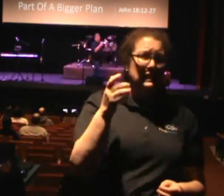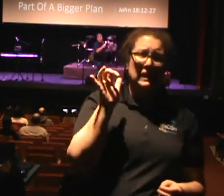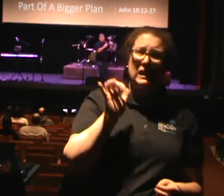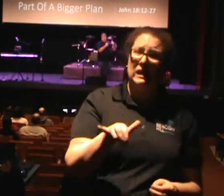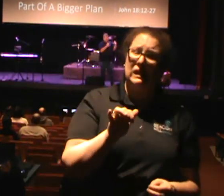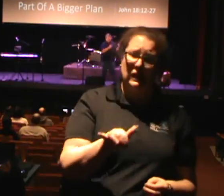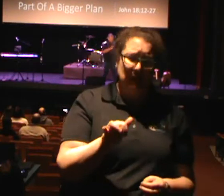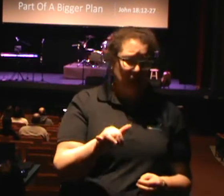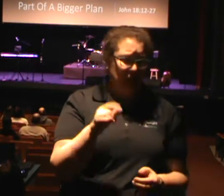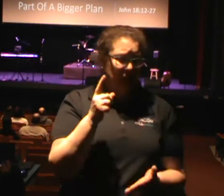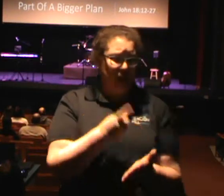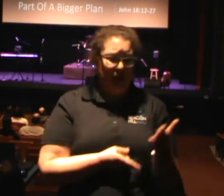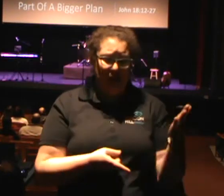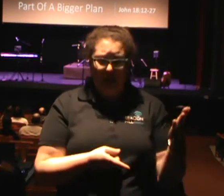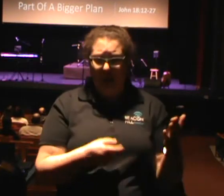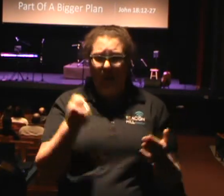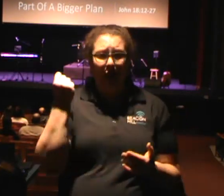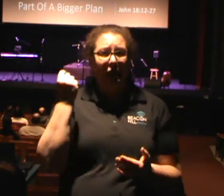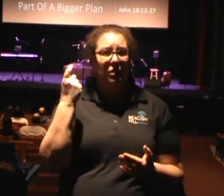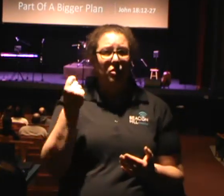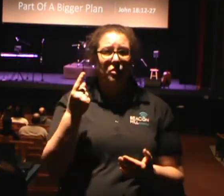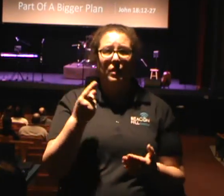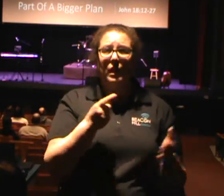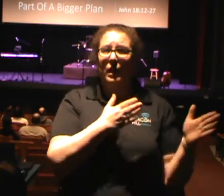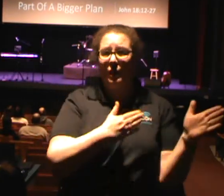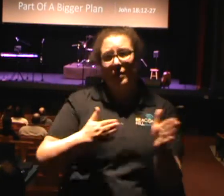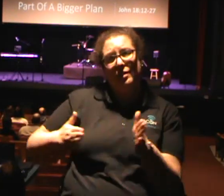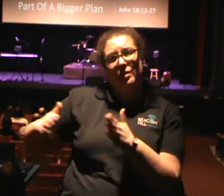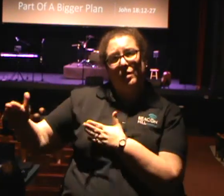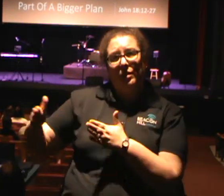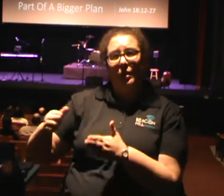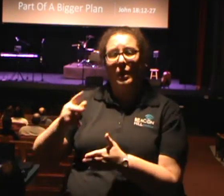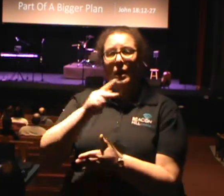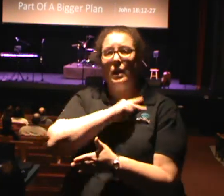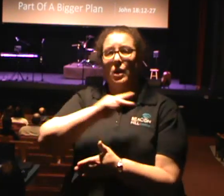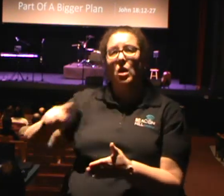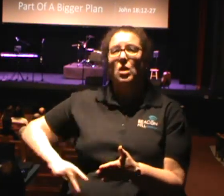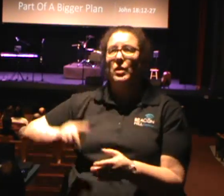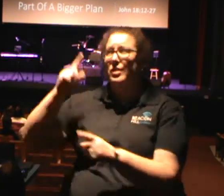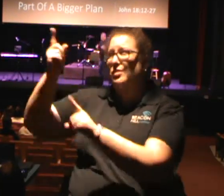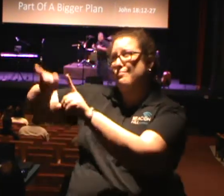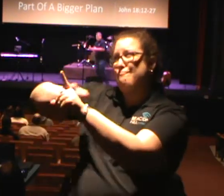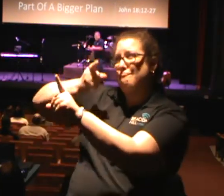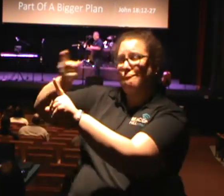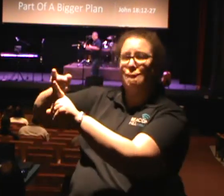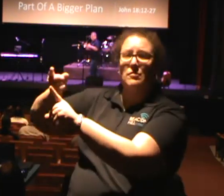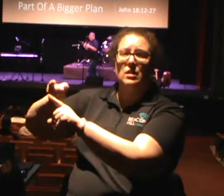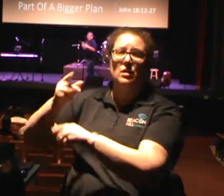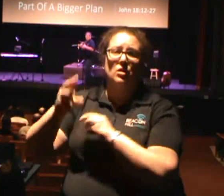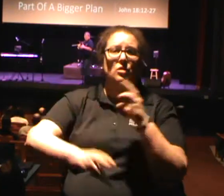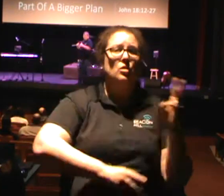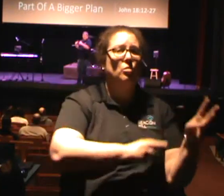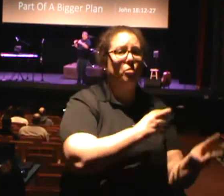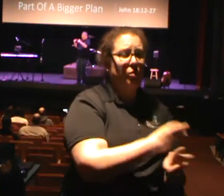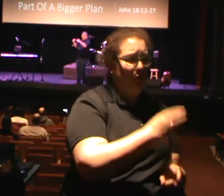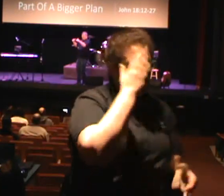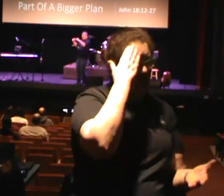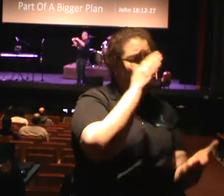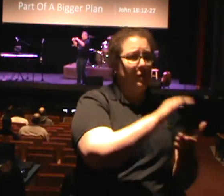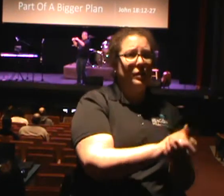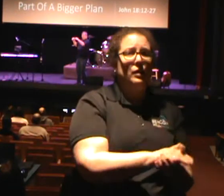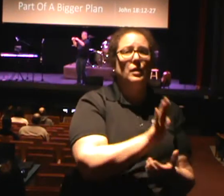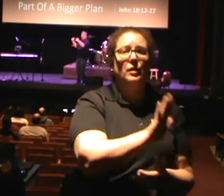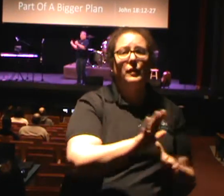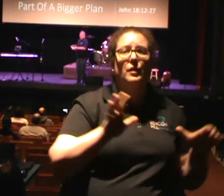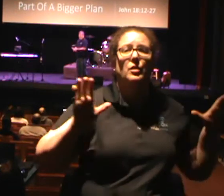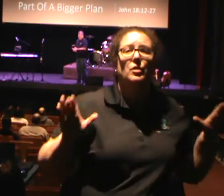possibly understand what our plan is and what our king's mission is. And so they think that they are doing things